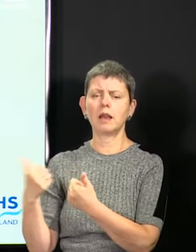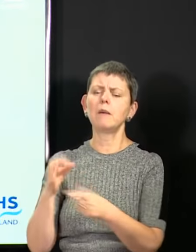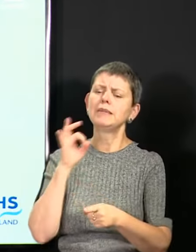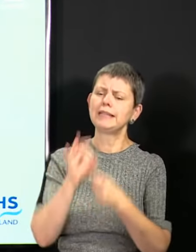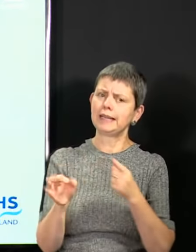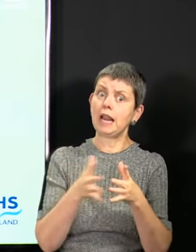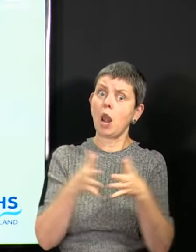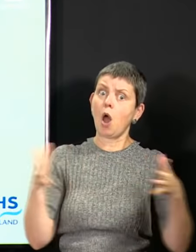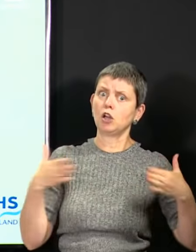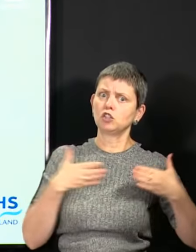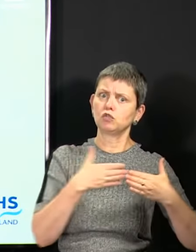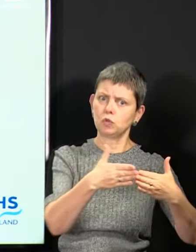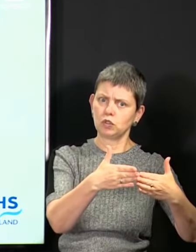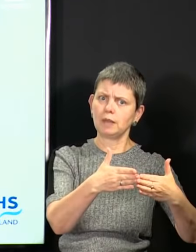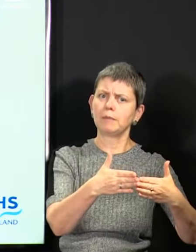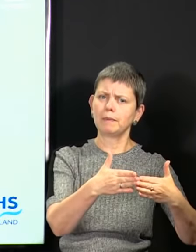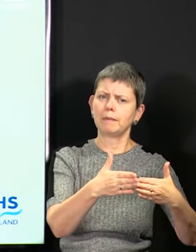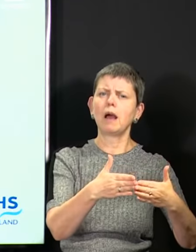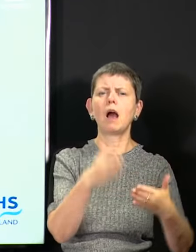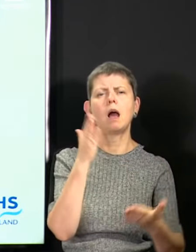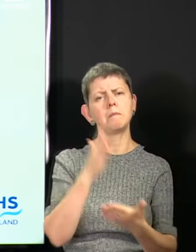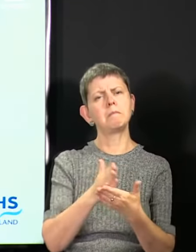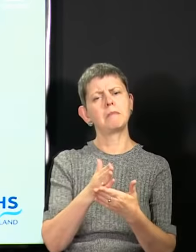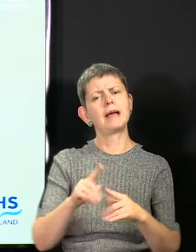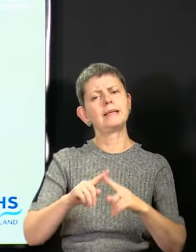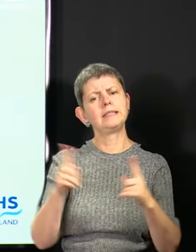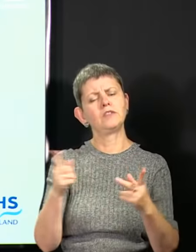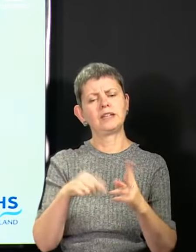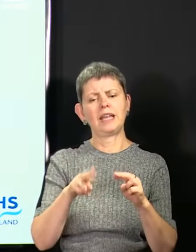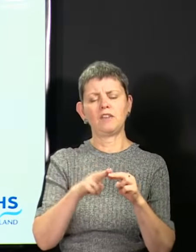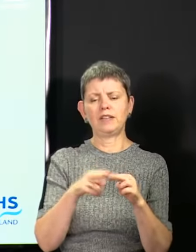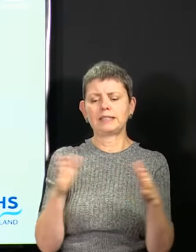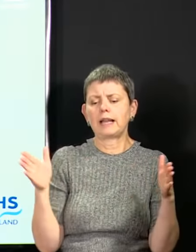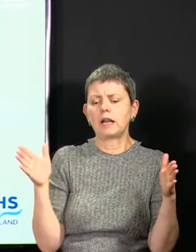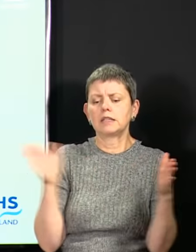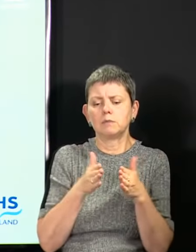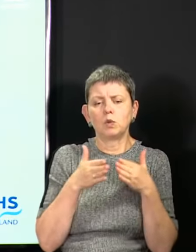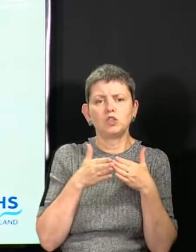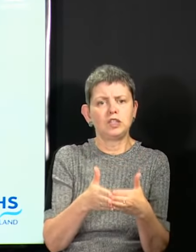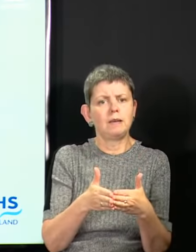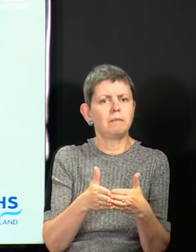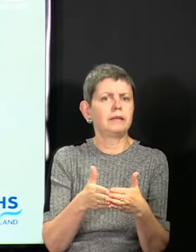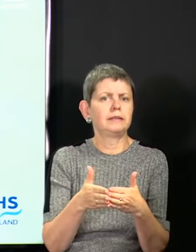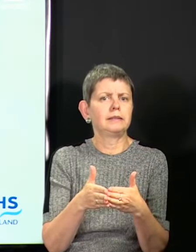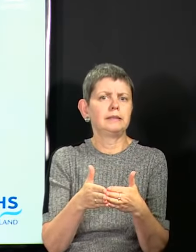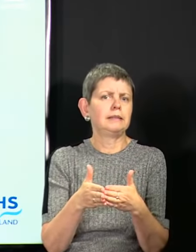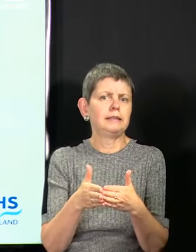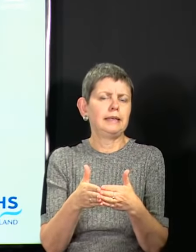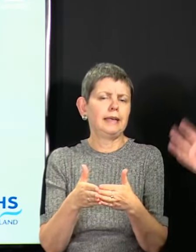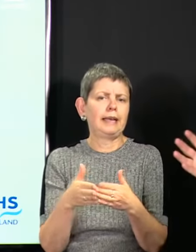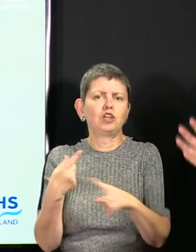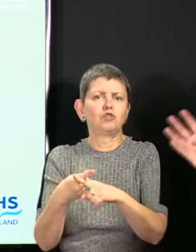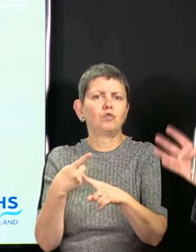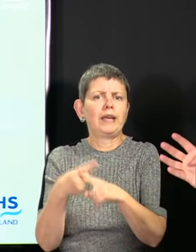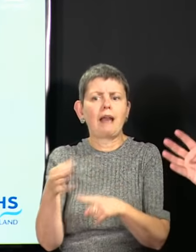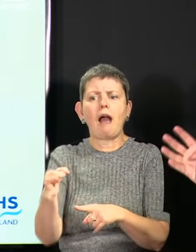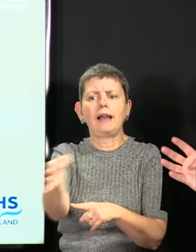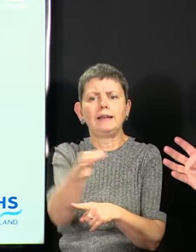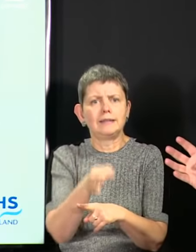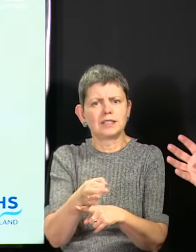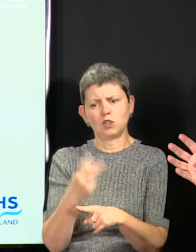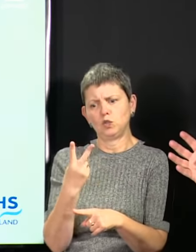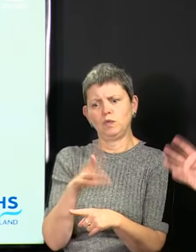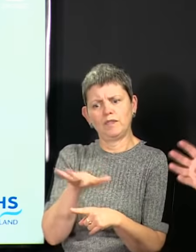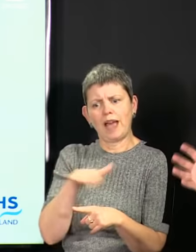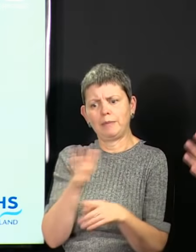out to us that there is a difference between a small cruise ship in the Greek islands with two families on it and a large